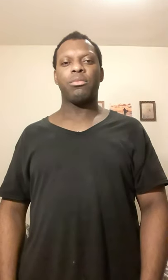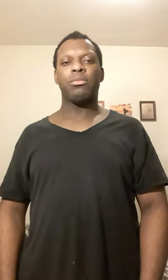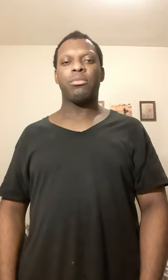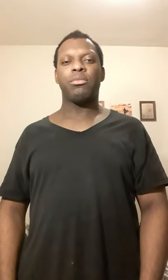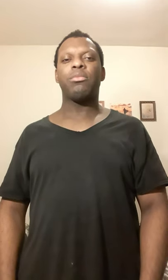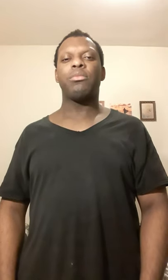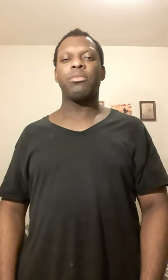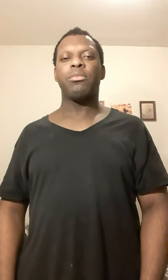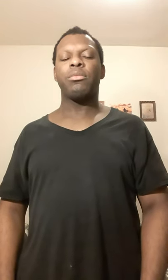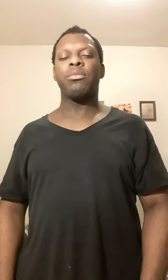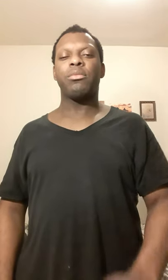right.